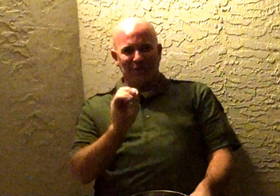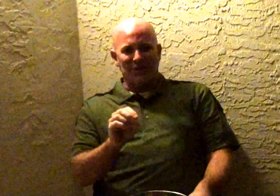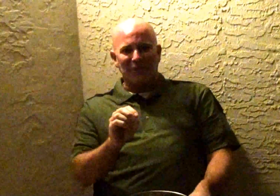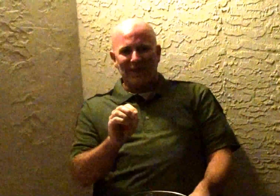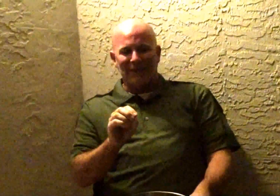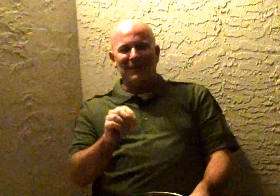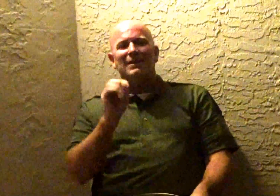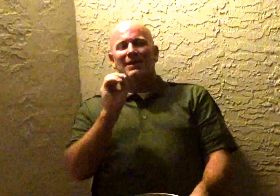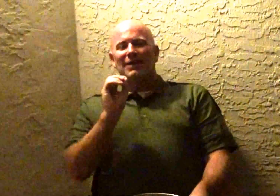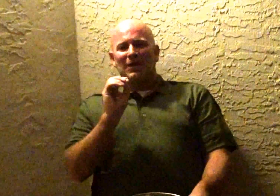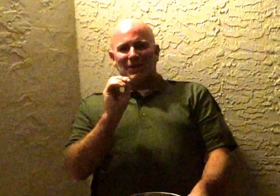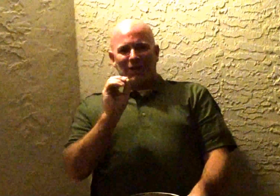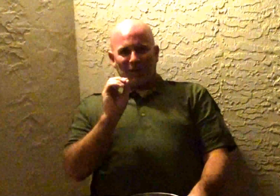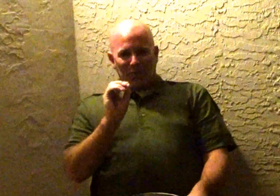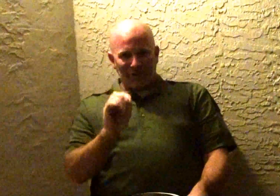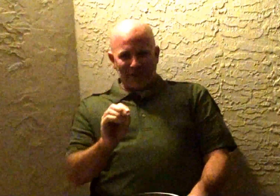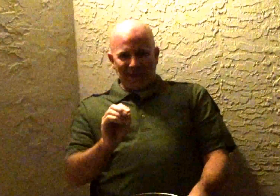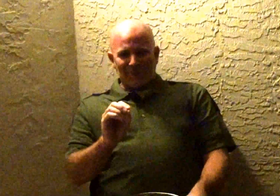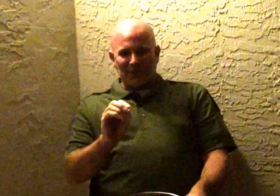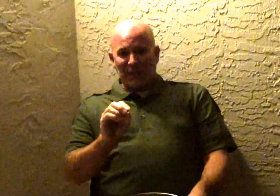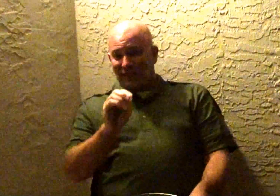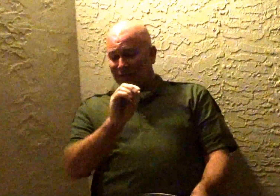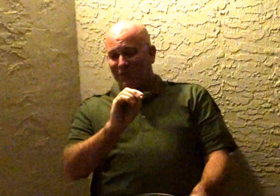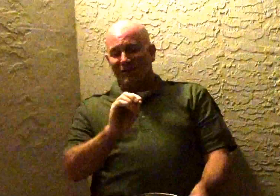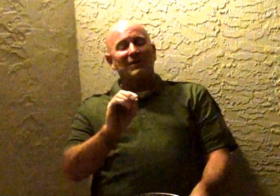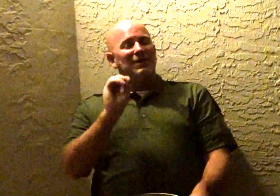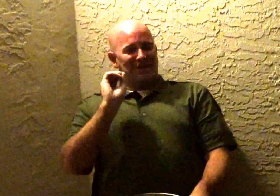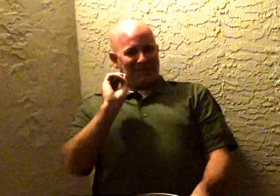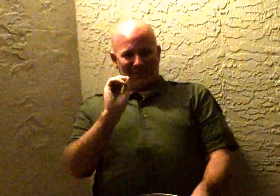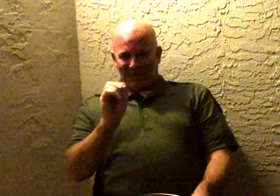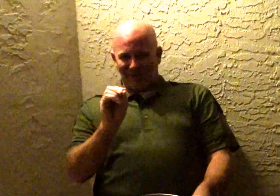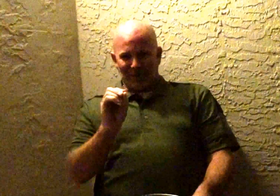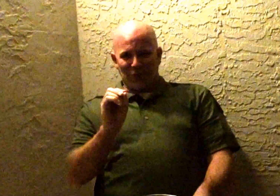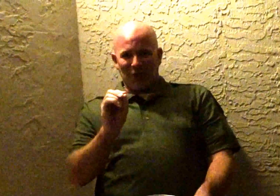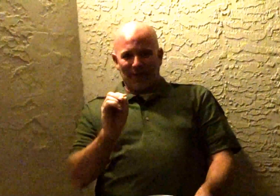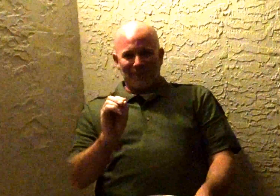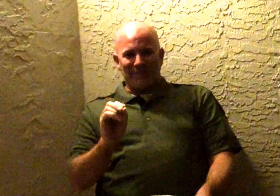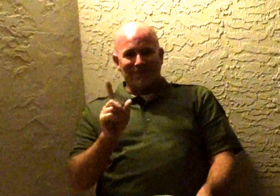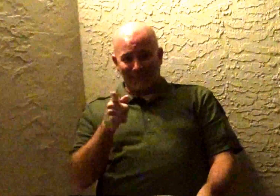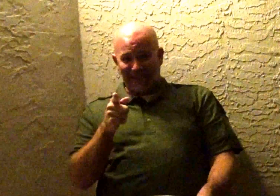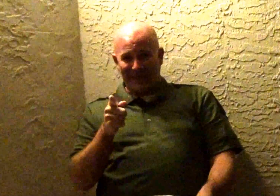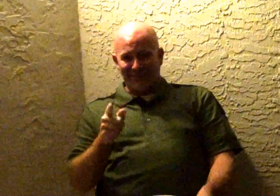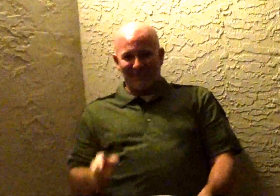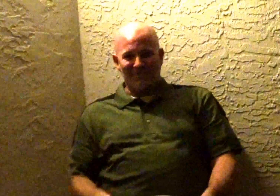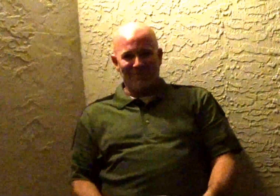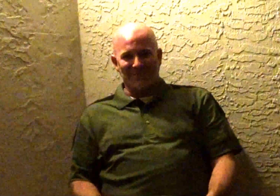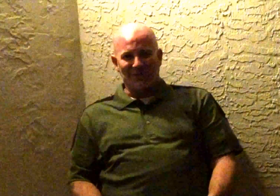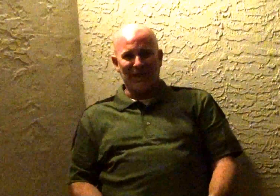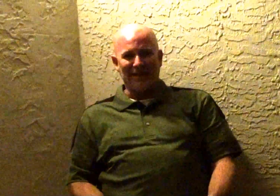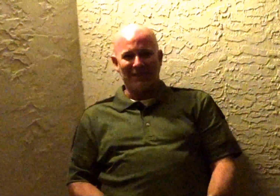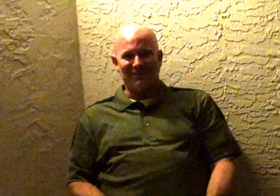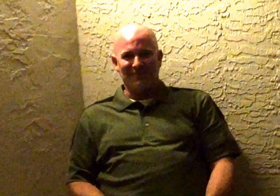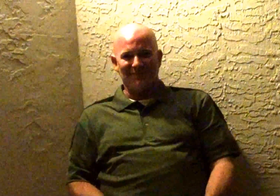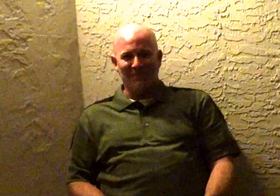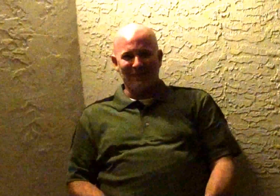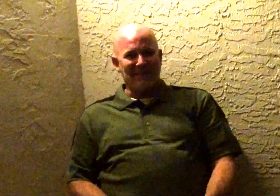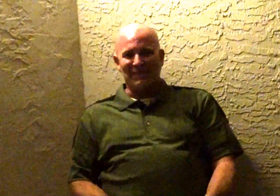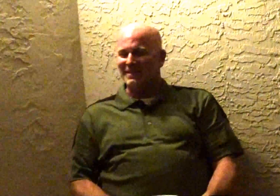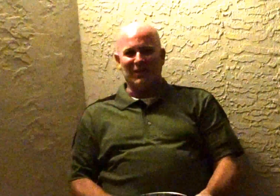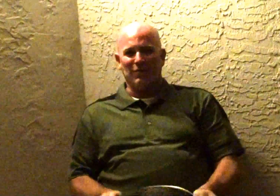donated or done ice book challenge you're up got it ready honey this isn't gonna